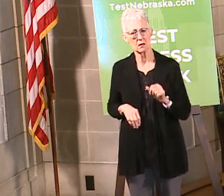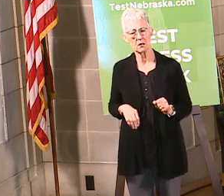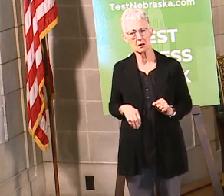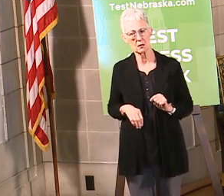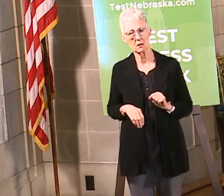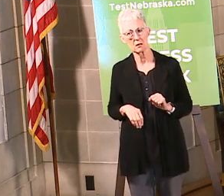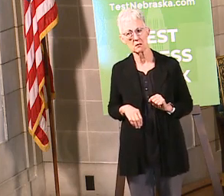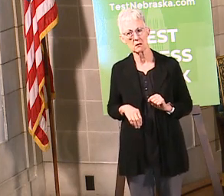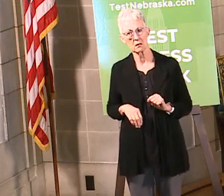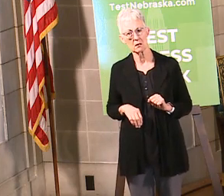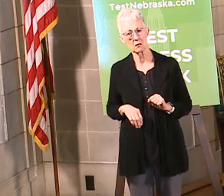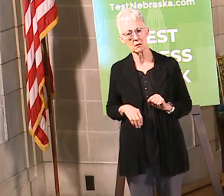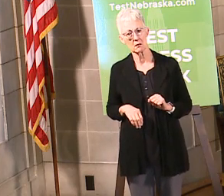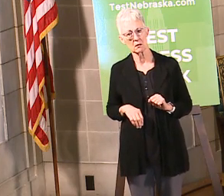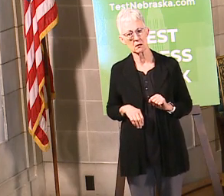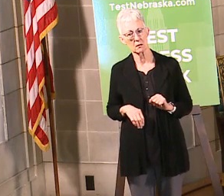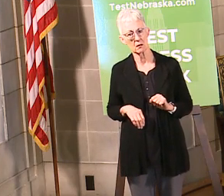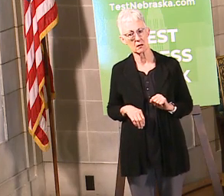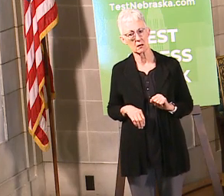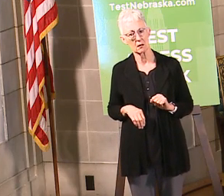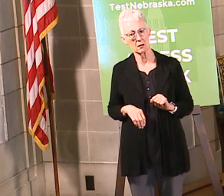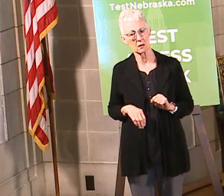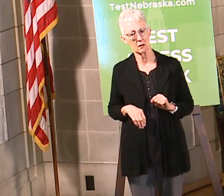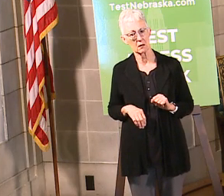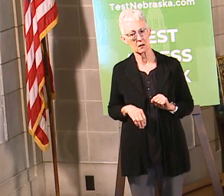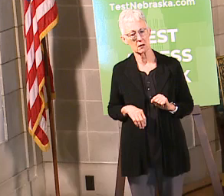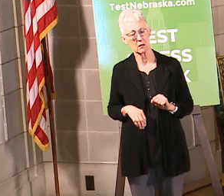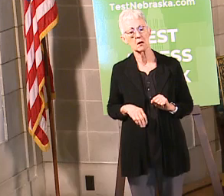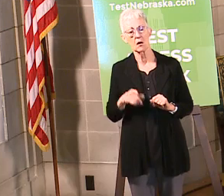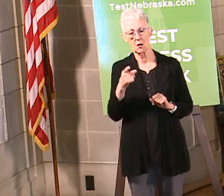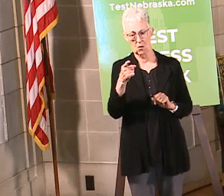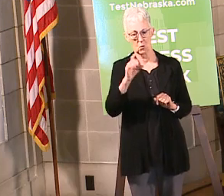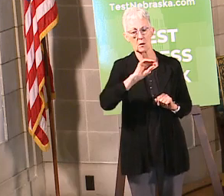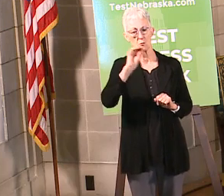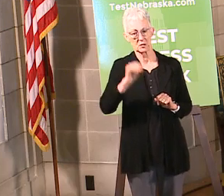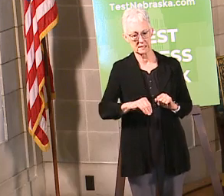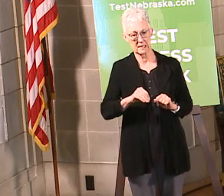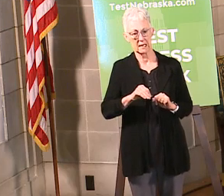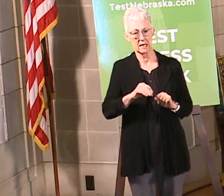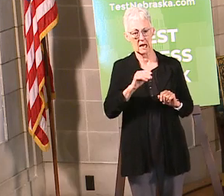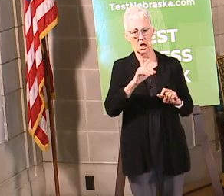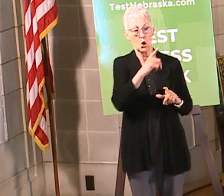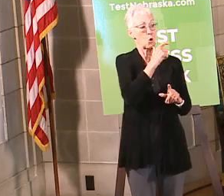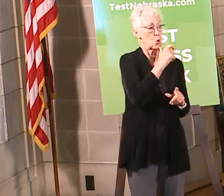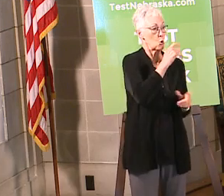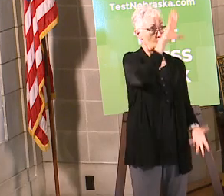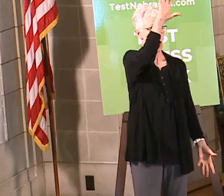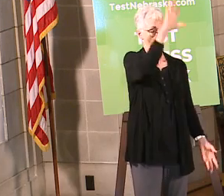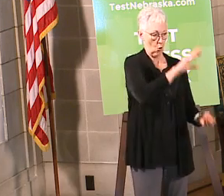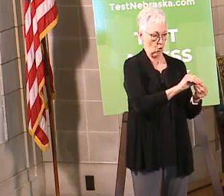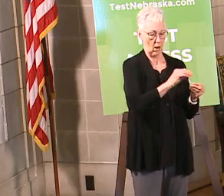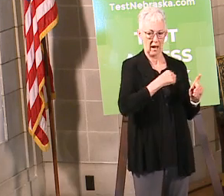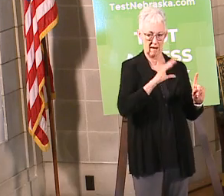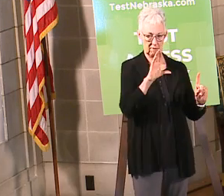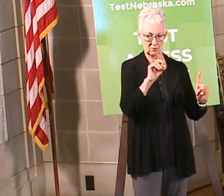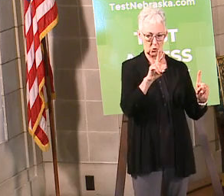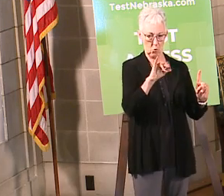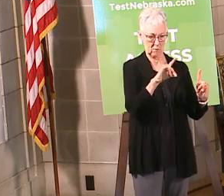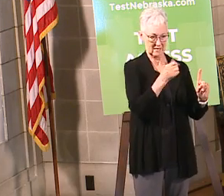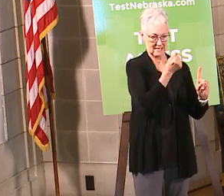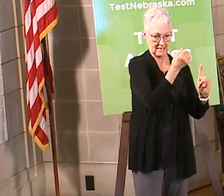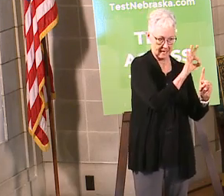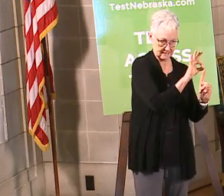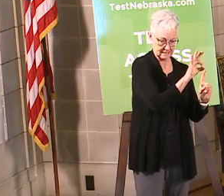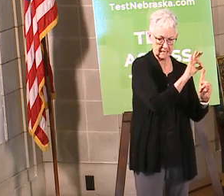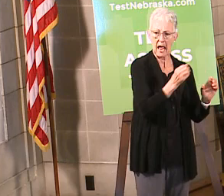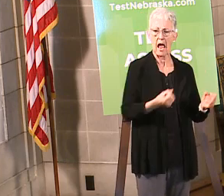COVID-19 patients in Nebraska that have needed hospitalized? So the last number, I'm going to actually call Dr. Antone to talk about this more in detail,